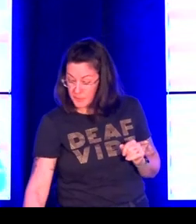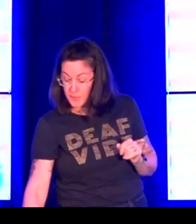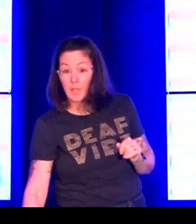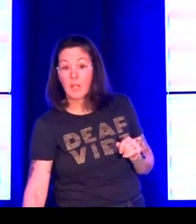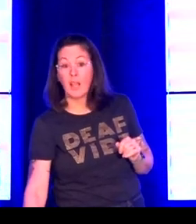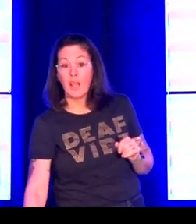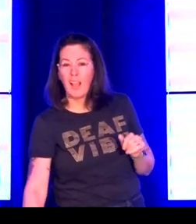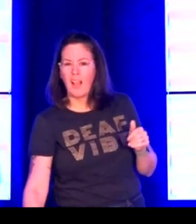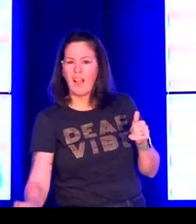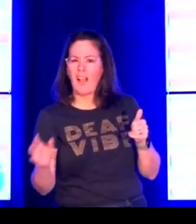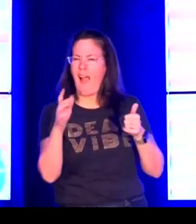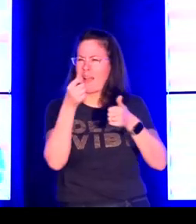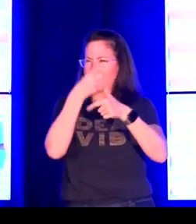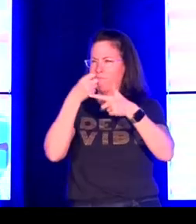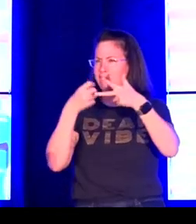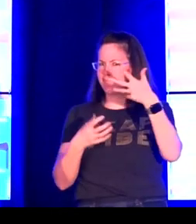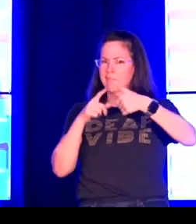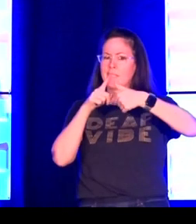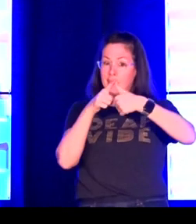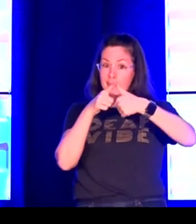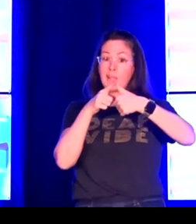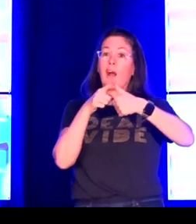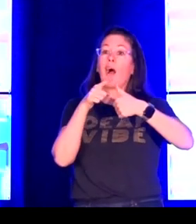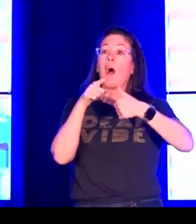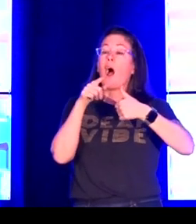and how do they relate to deaf communities?